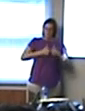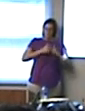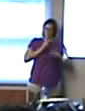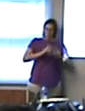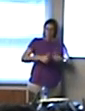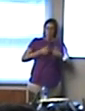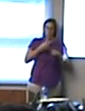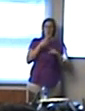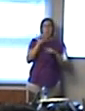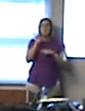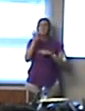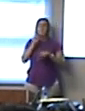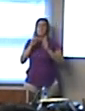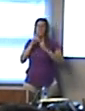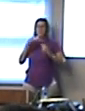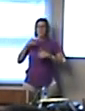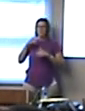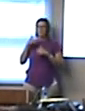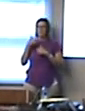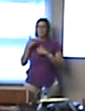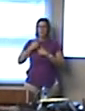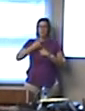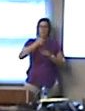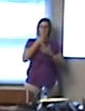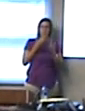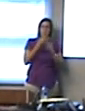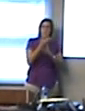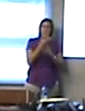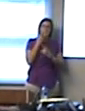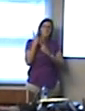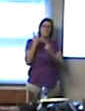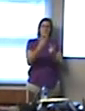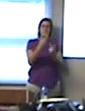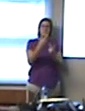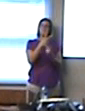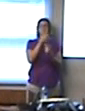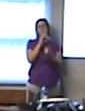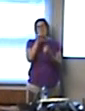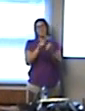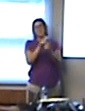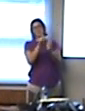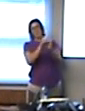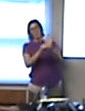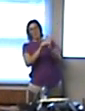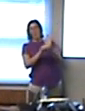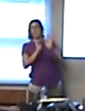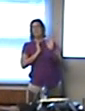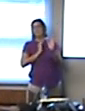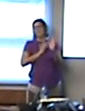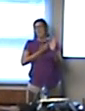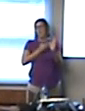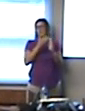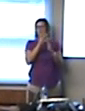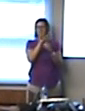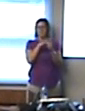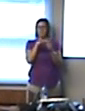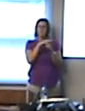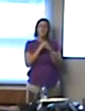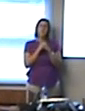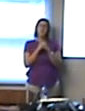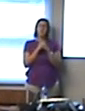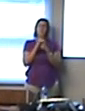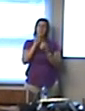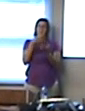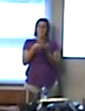from people who travel through and visit Sangamon specifically Street Building and all of our communities. The revenue for this